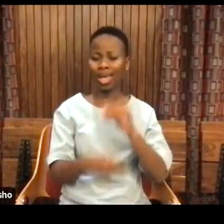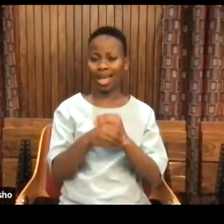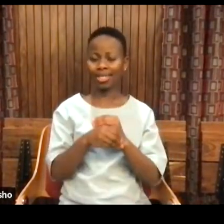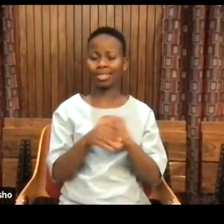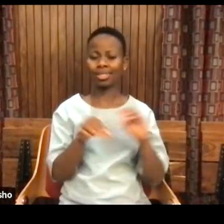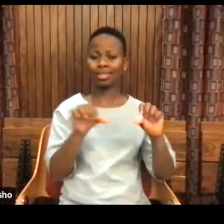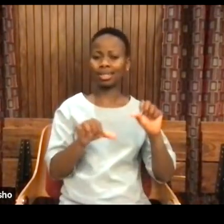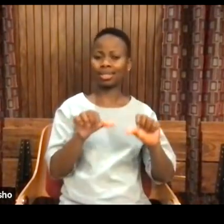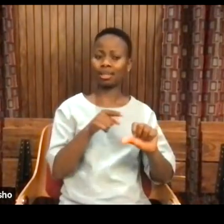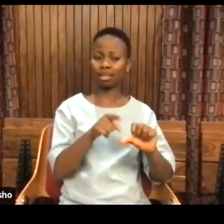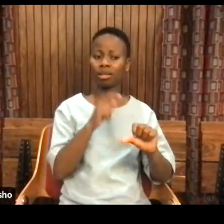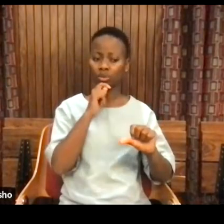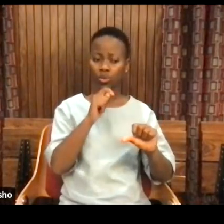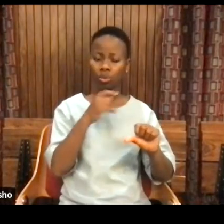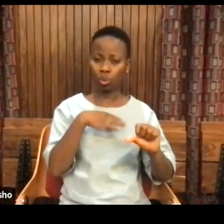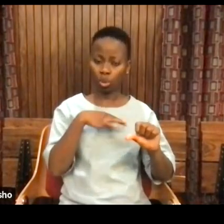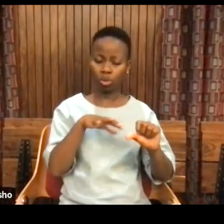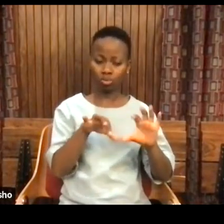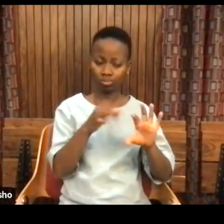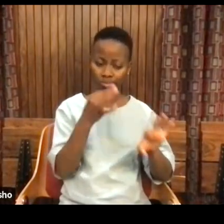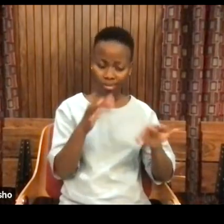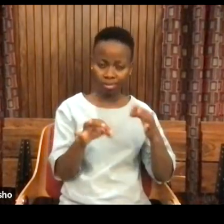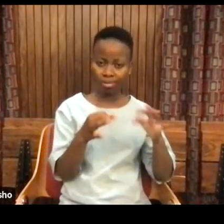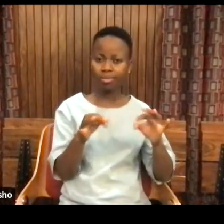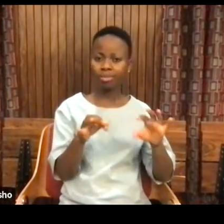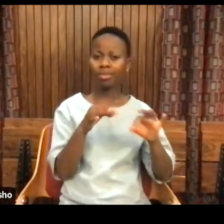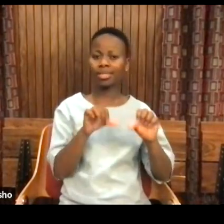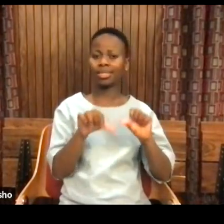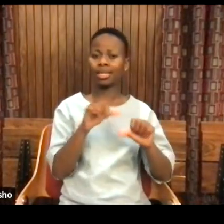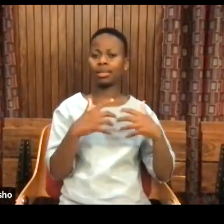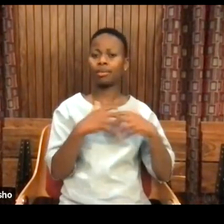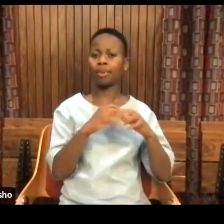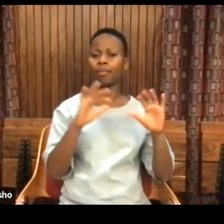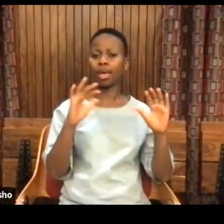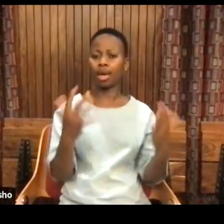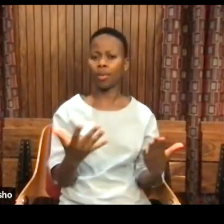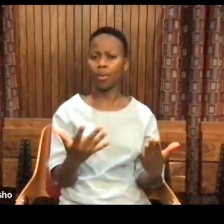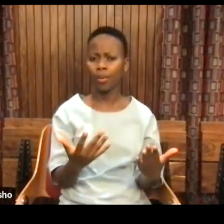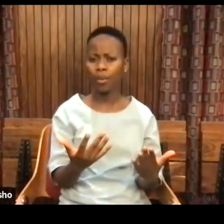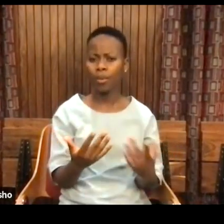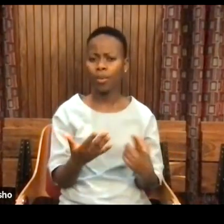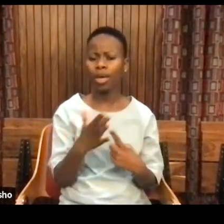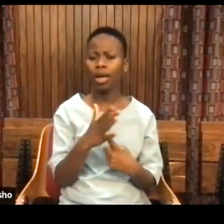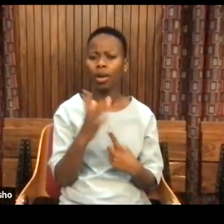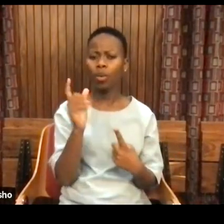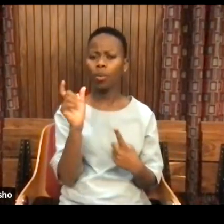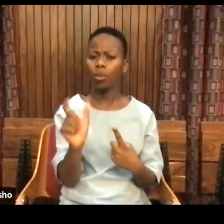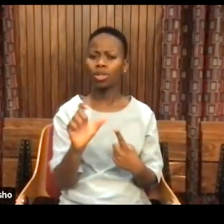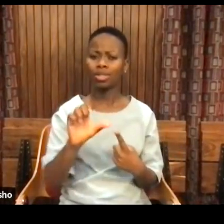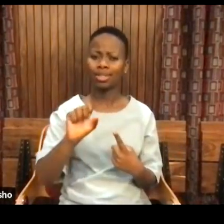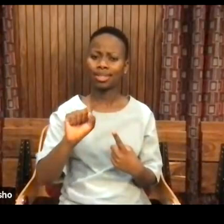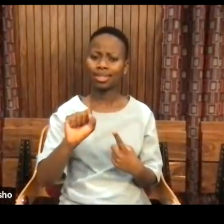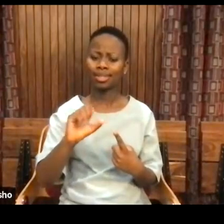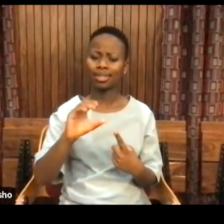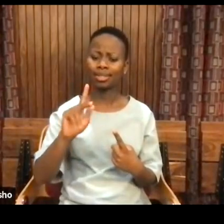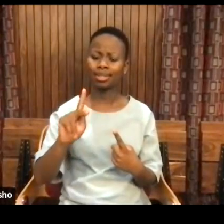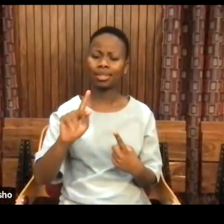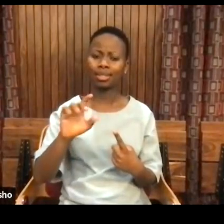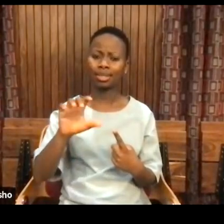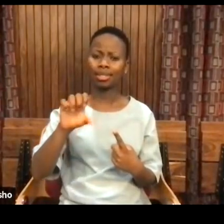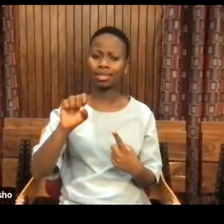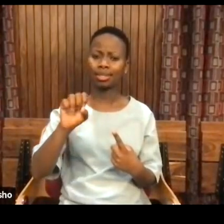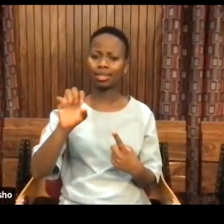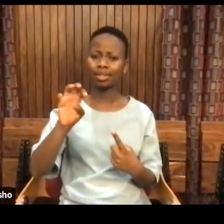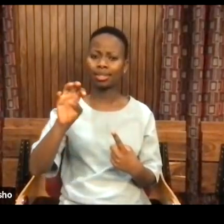interrogate how science was formed. And it's even more radical because the term sker, schism, come from karuten,